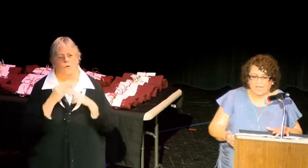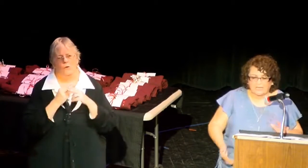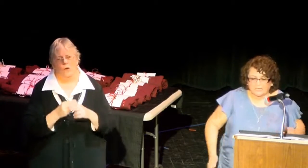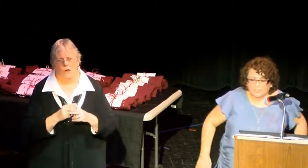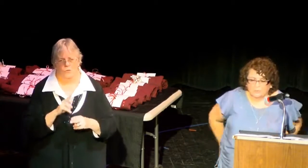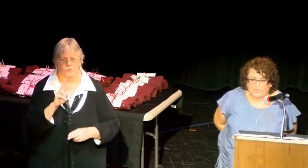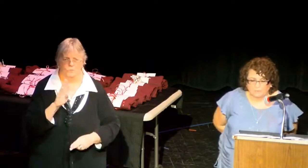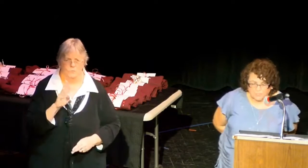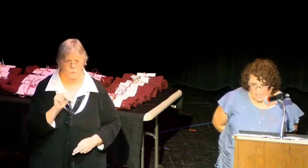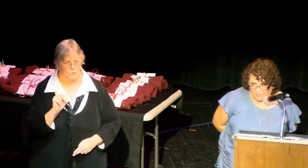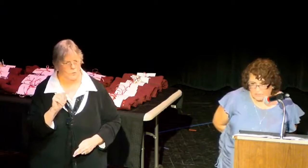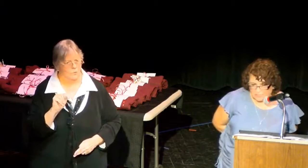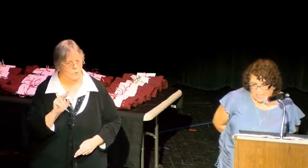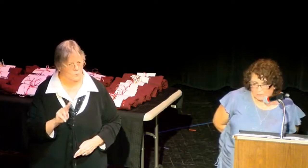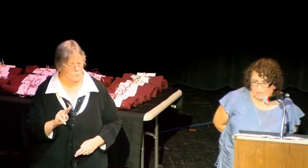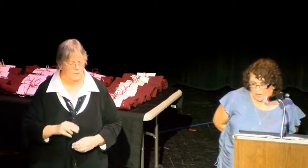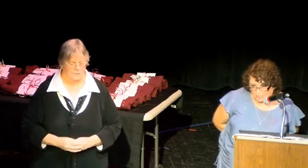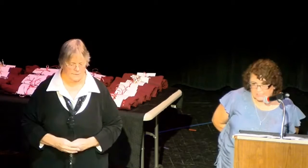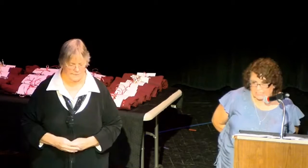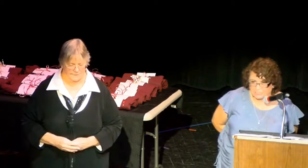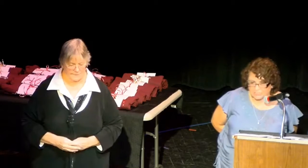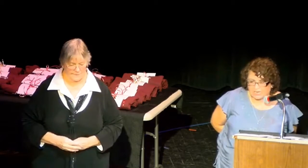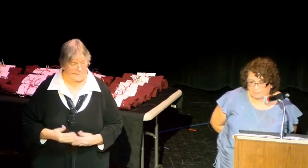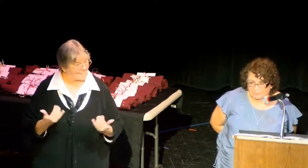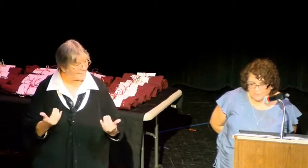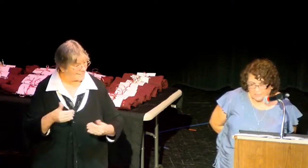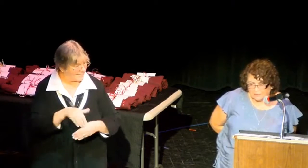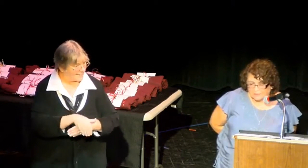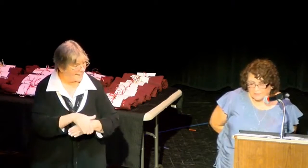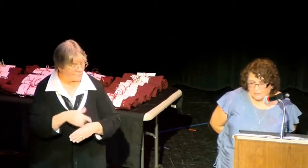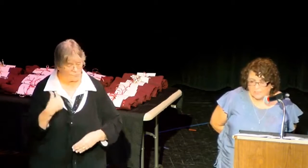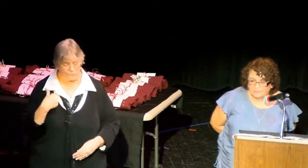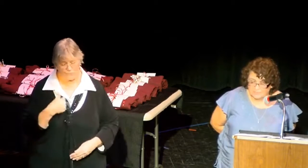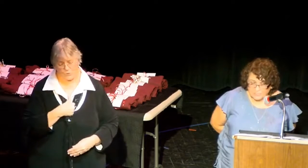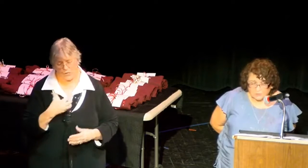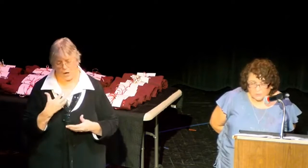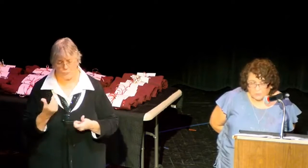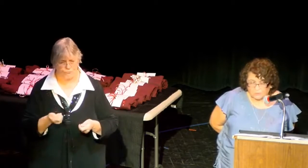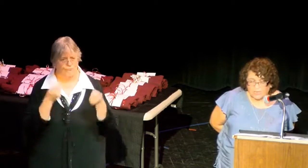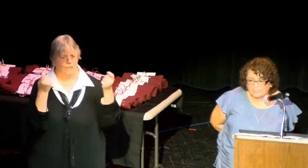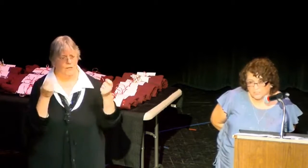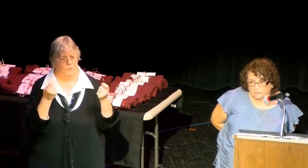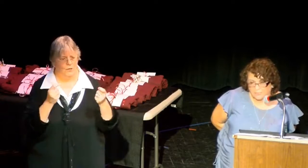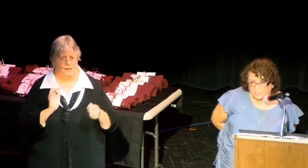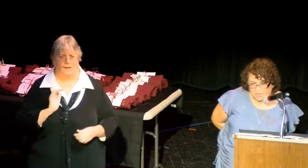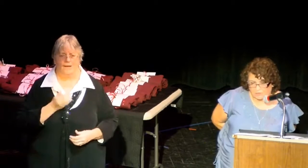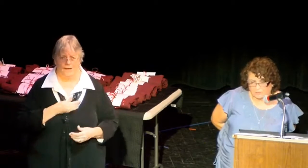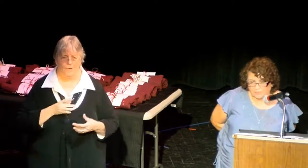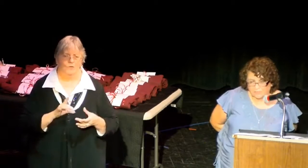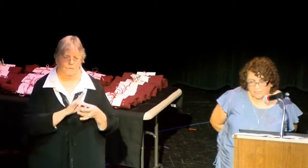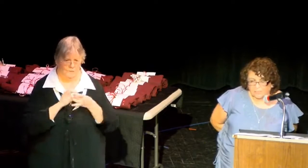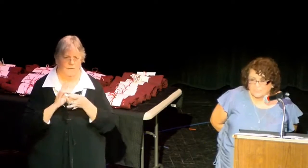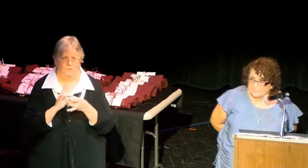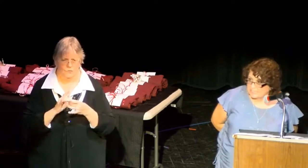Tonight, we come together to celebrate our connection to Amy Bill, this school, and to each